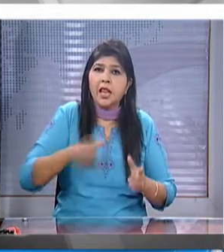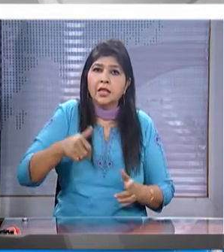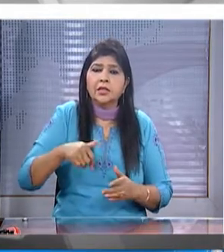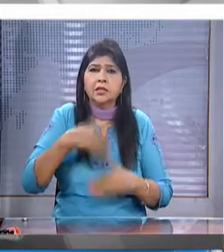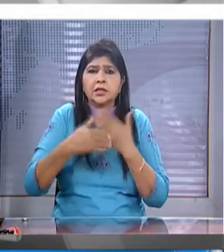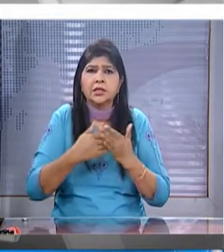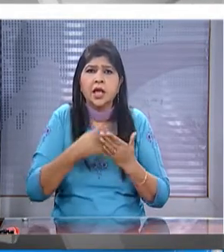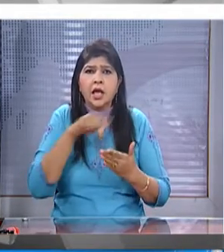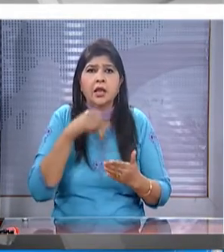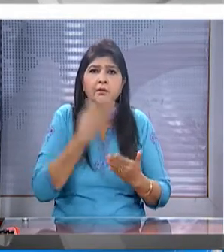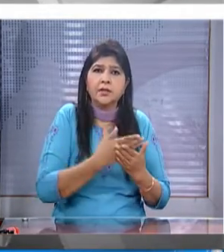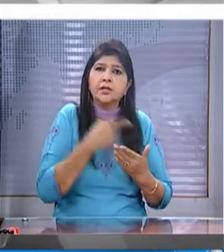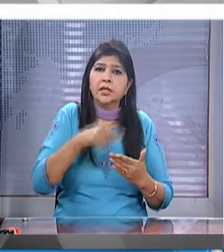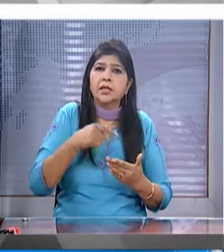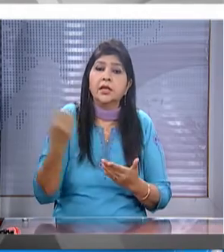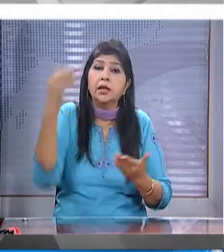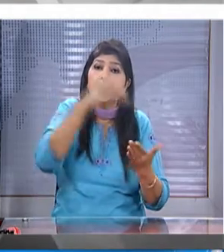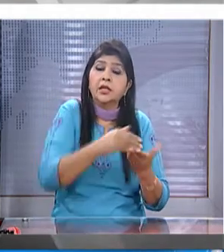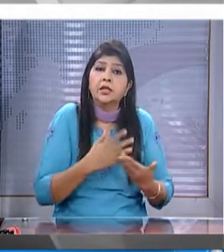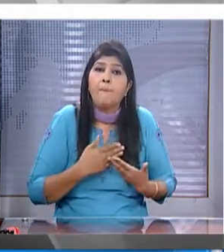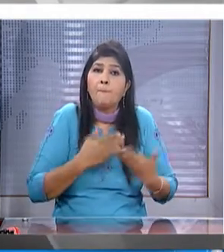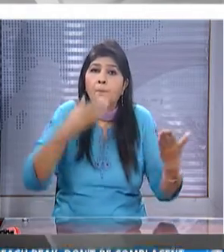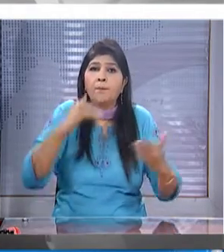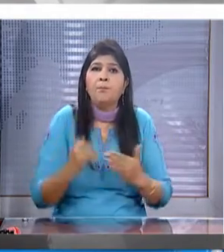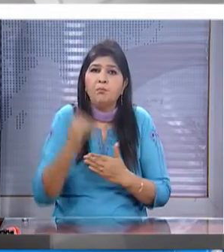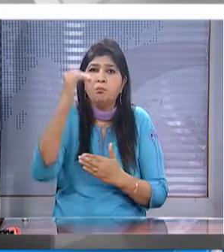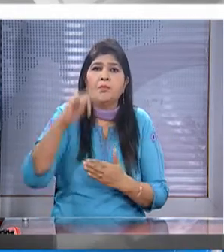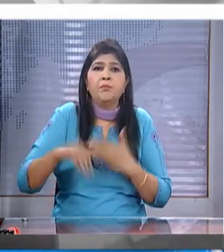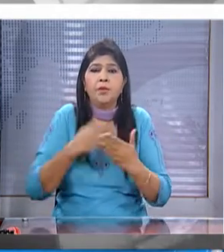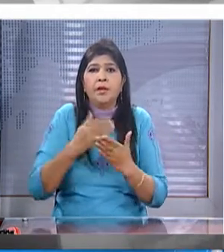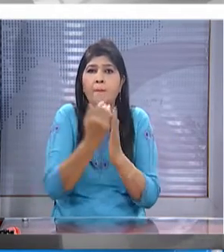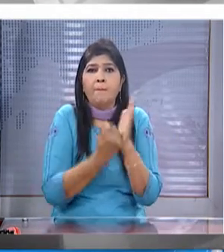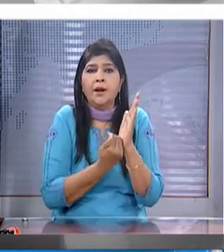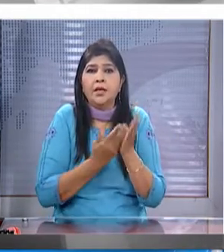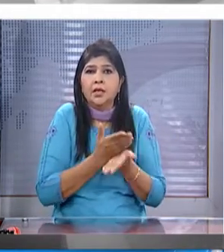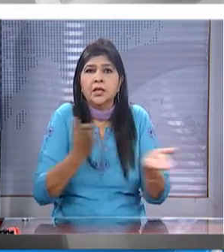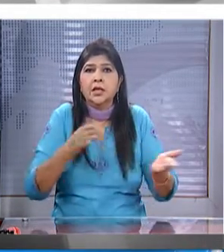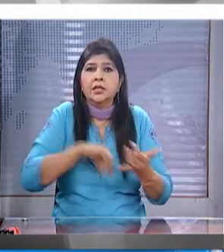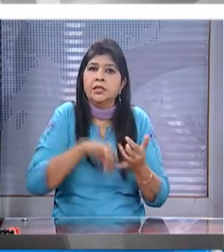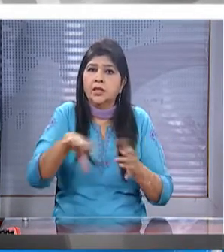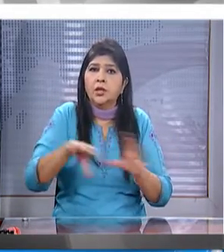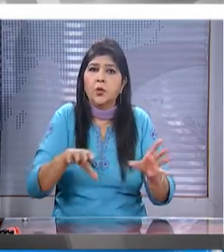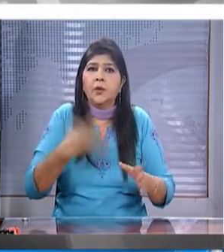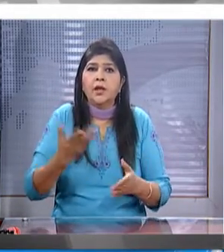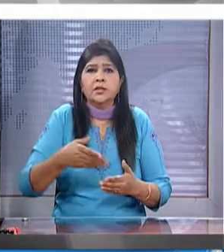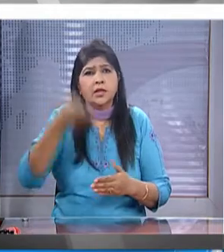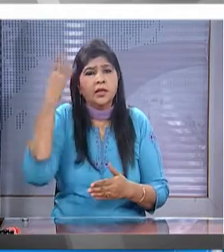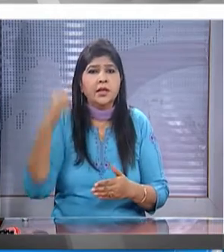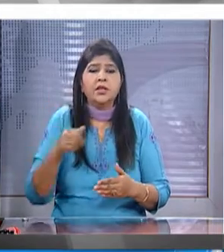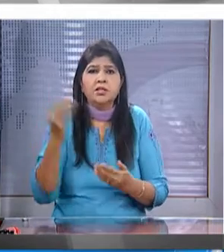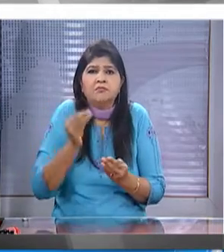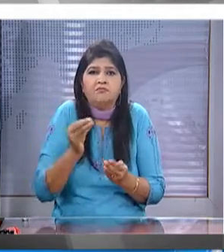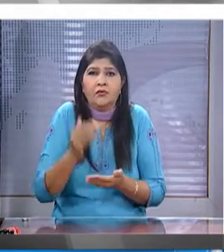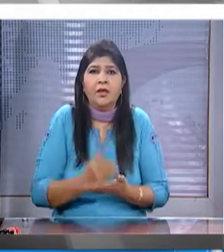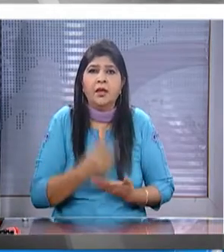complacency saying it is yet to reach the peak as he rolled out plans for its expansion in states where it has been